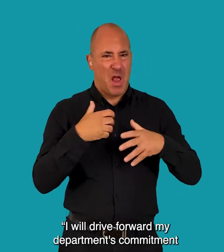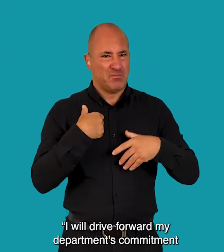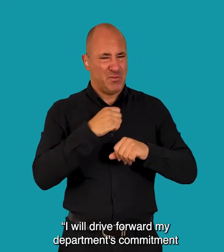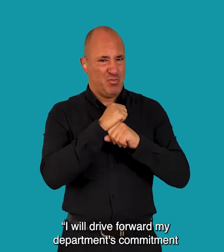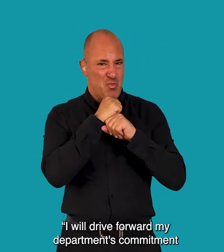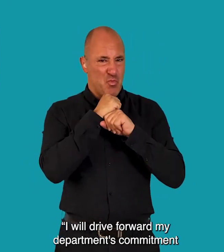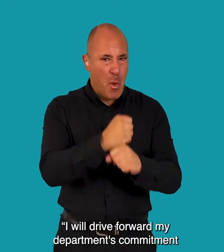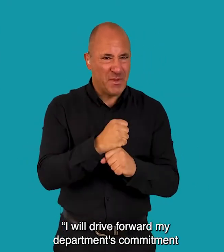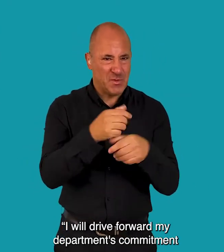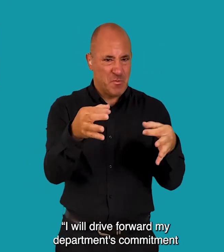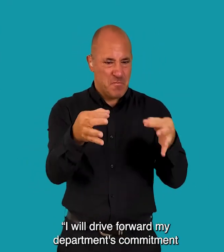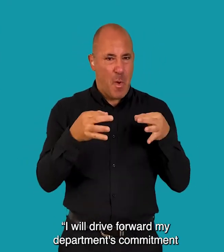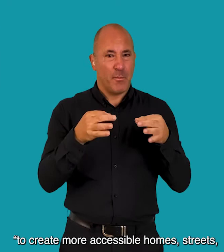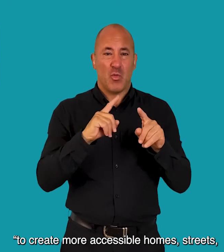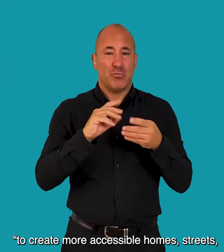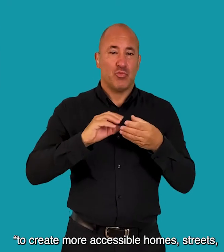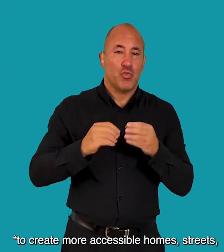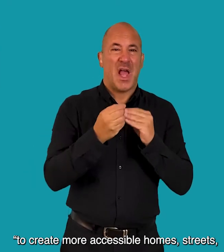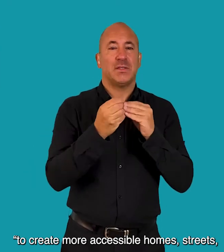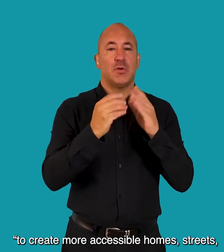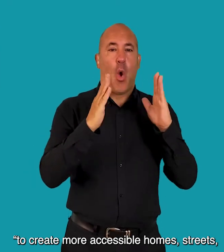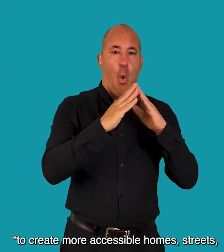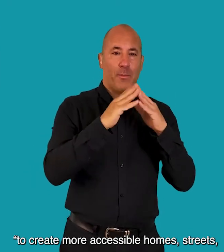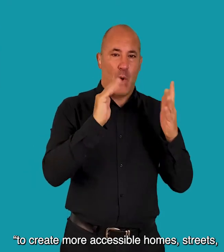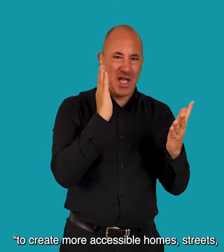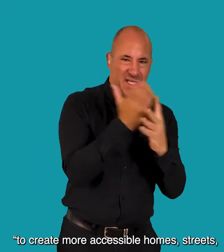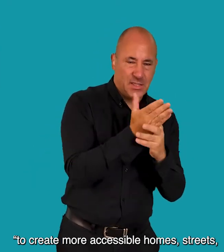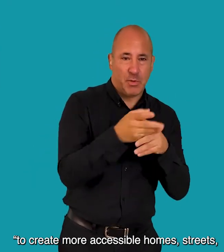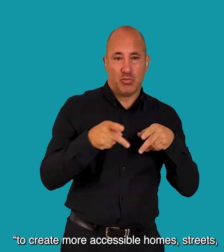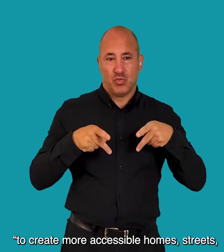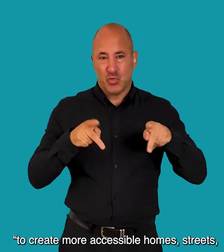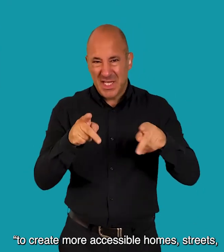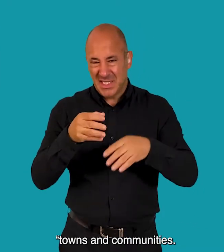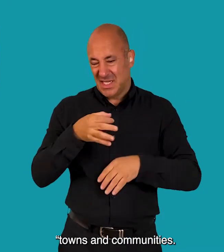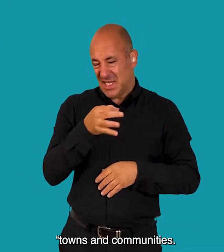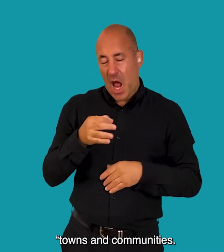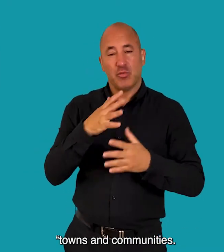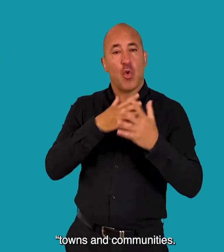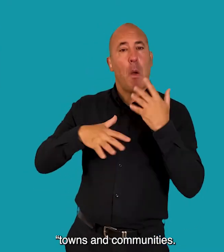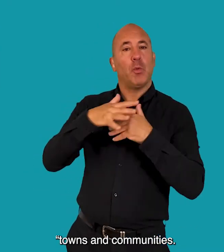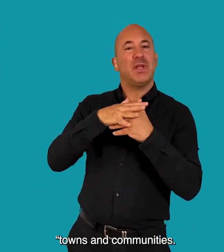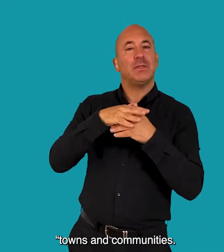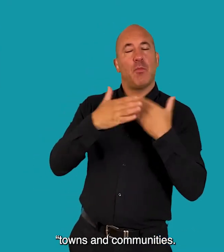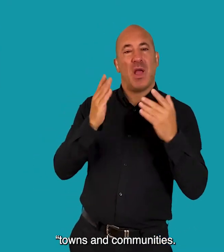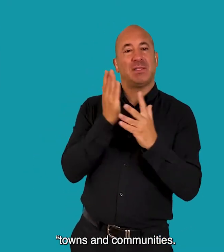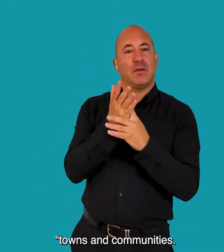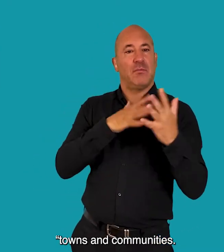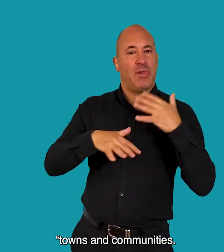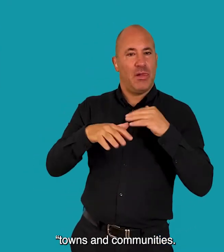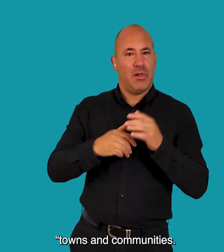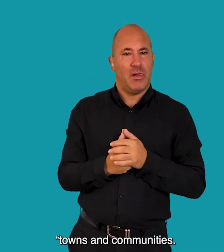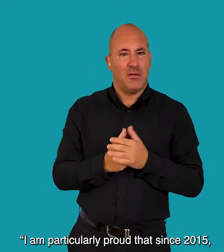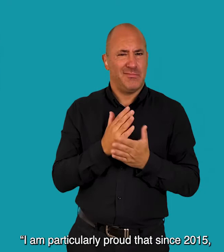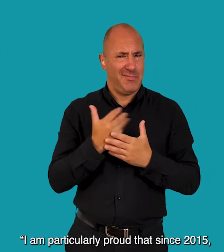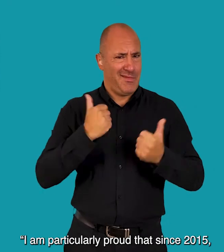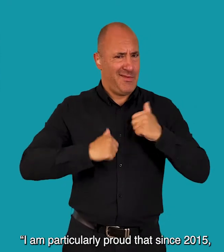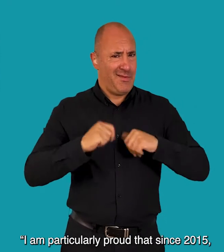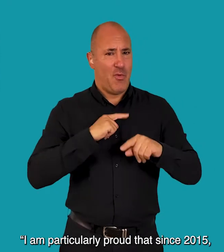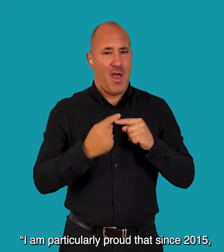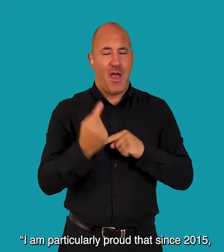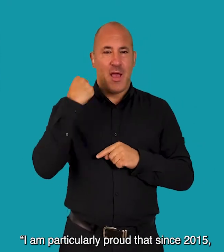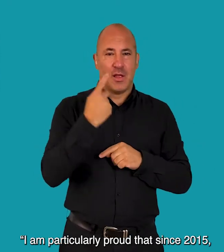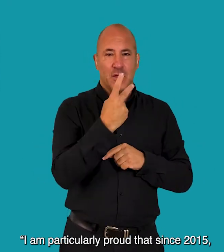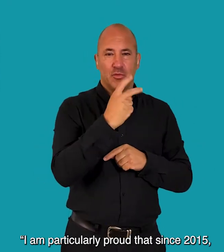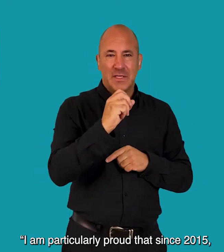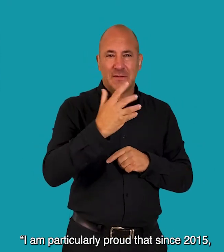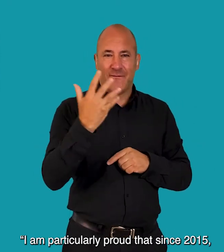forward my Department's commitment to create more accessible homes, streets, towns and communities I am particularly